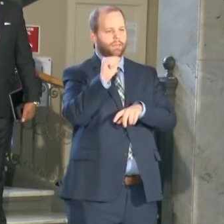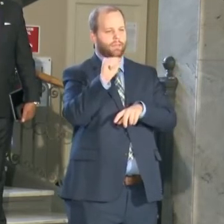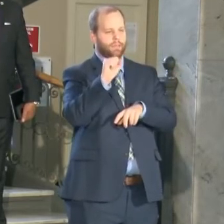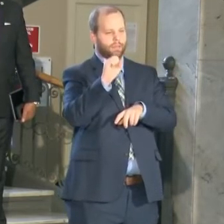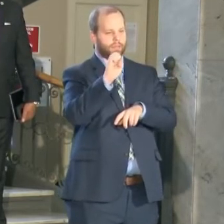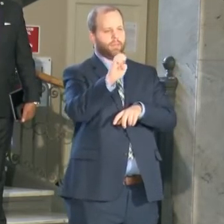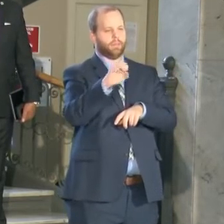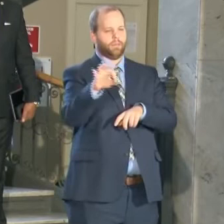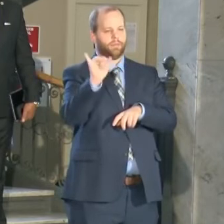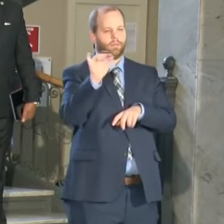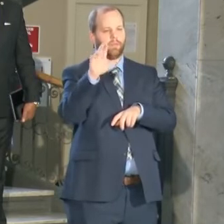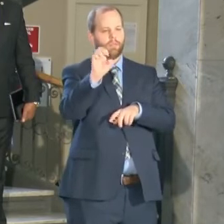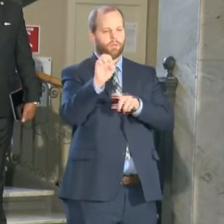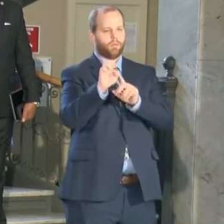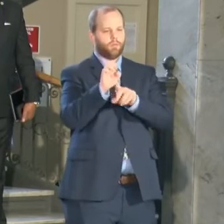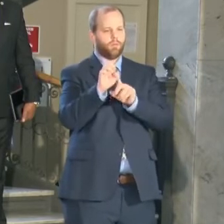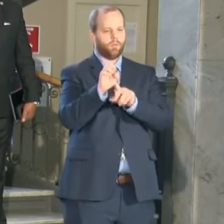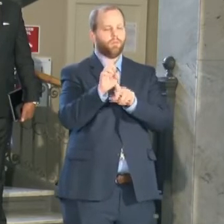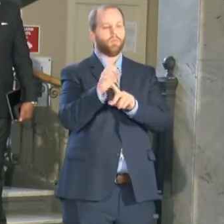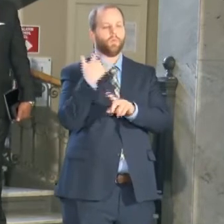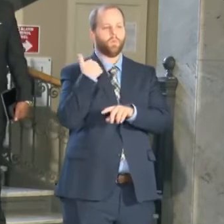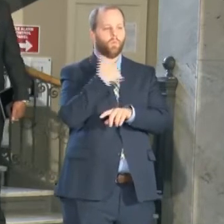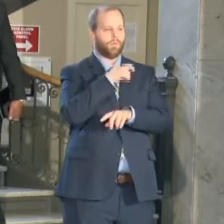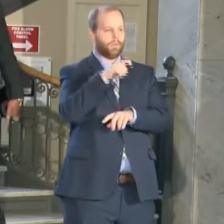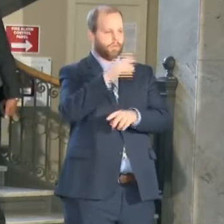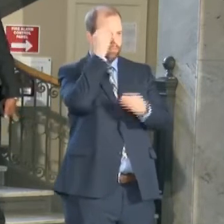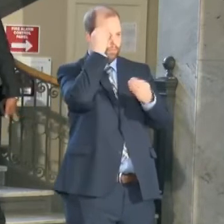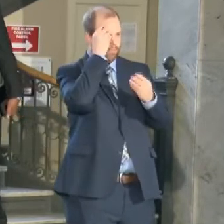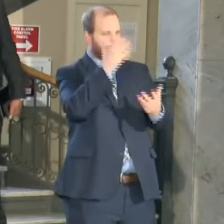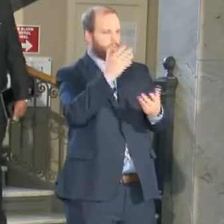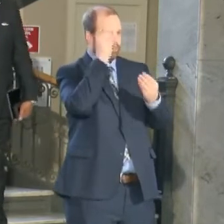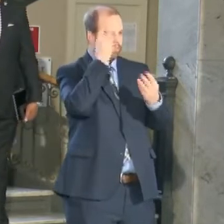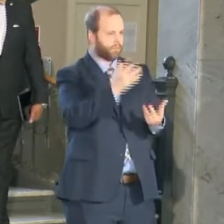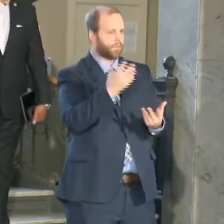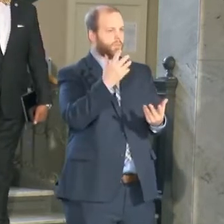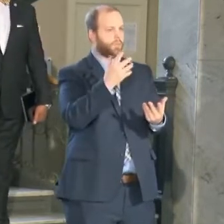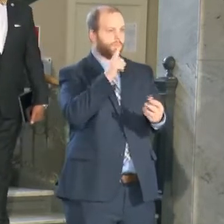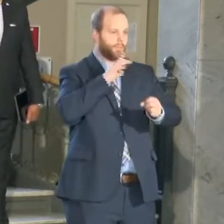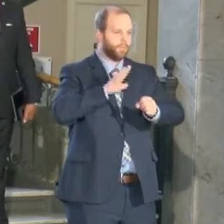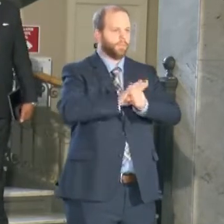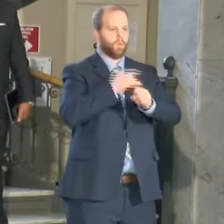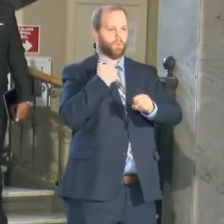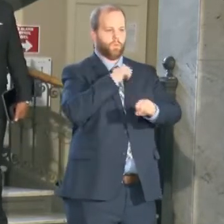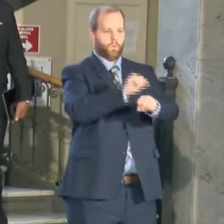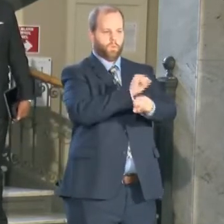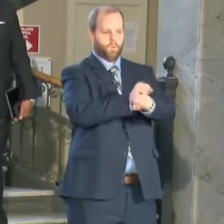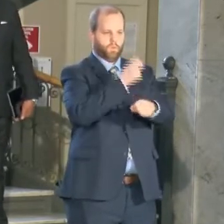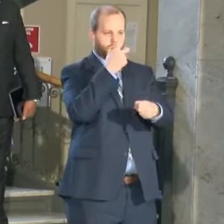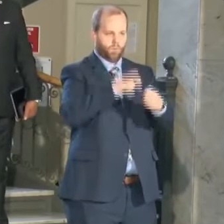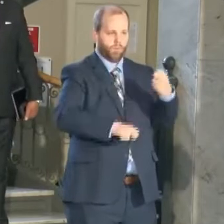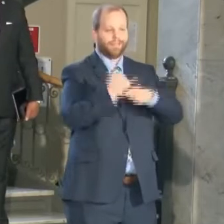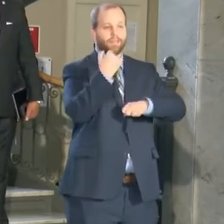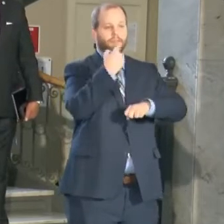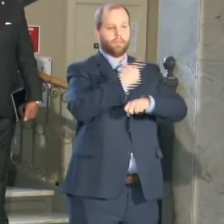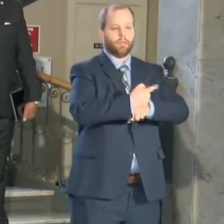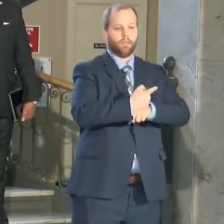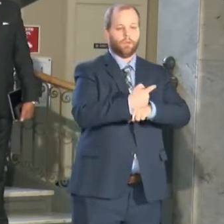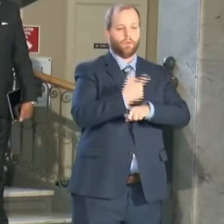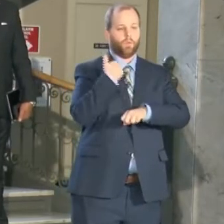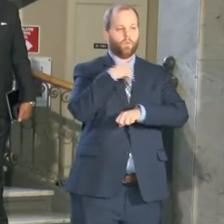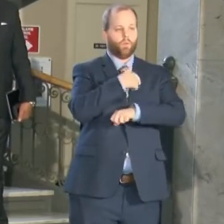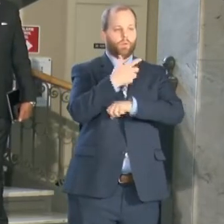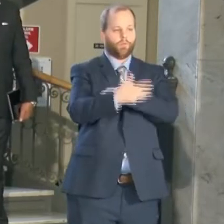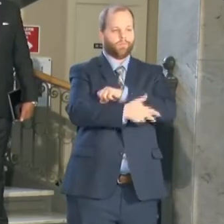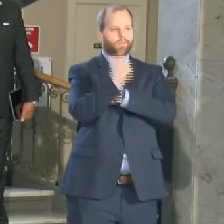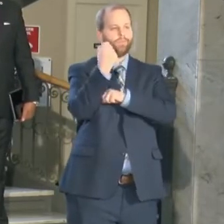us to provide that information to assure that we are working extremely hard. To date, we've taken 80 guns, firearms